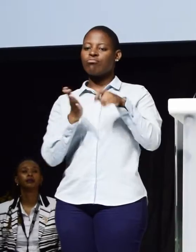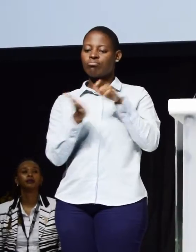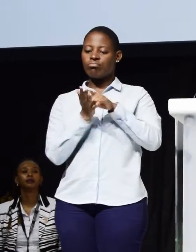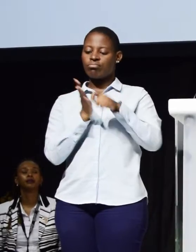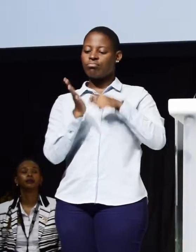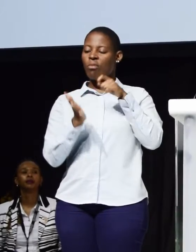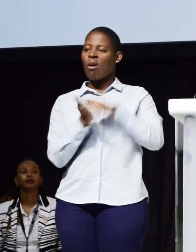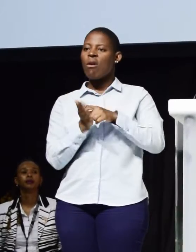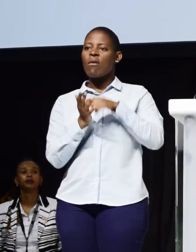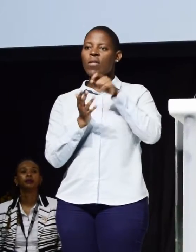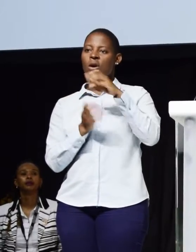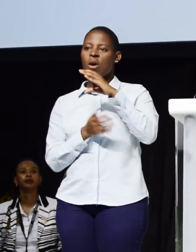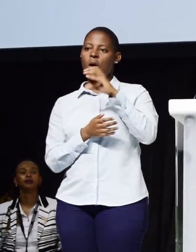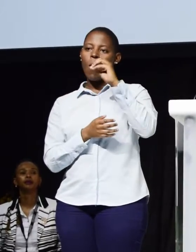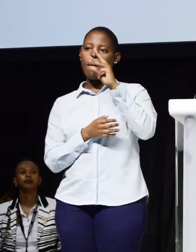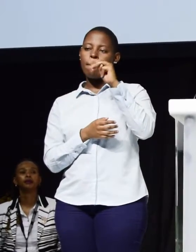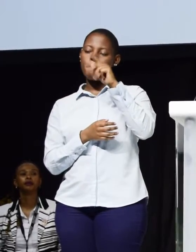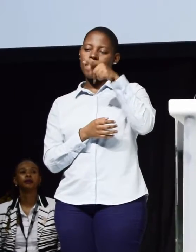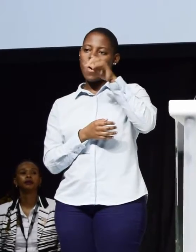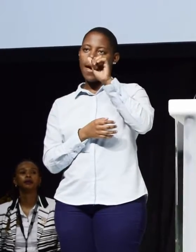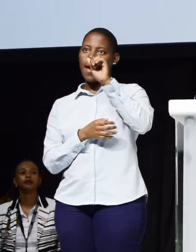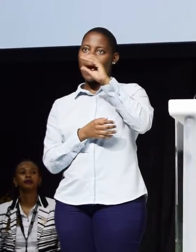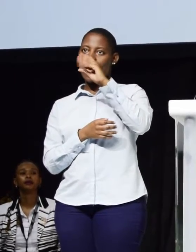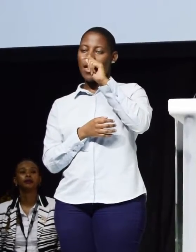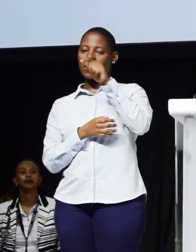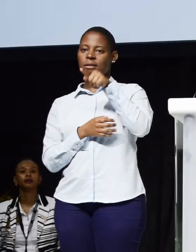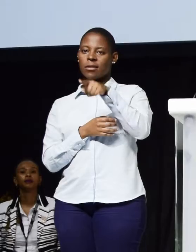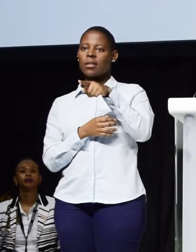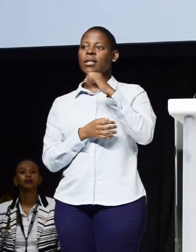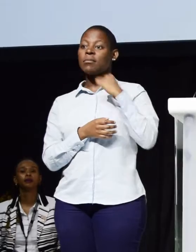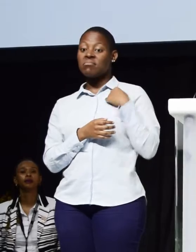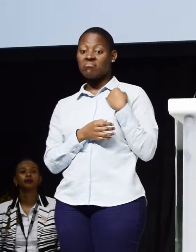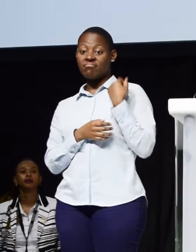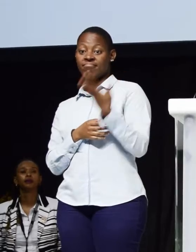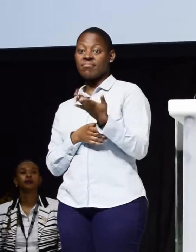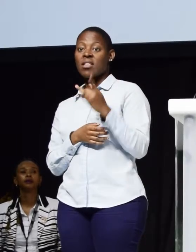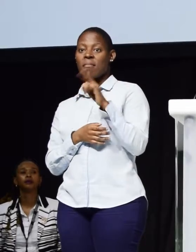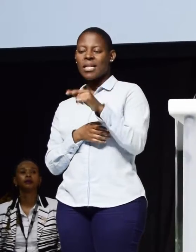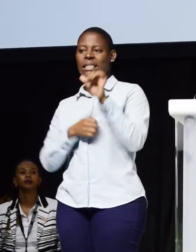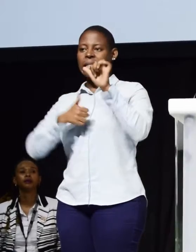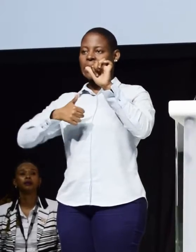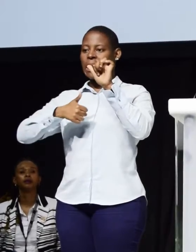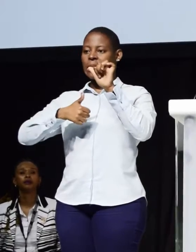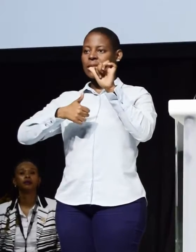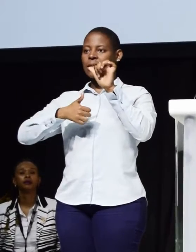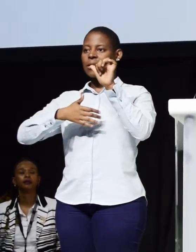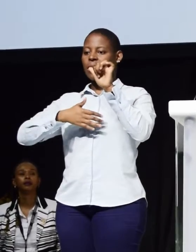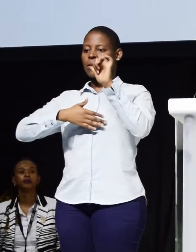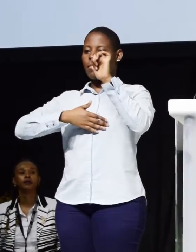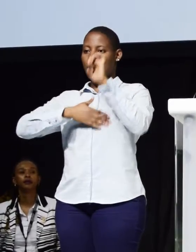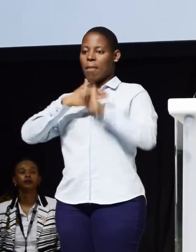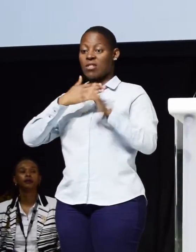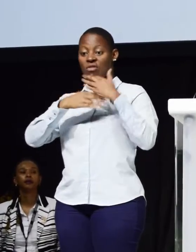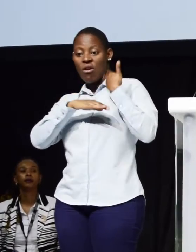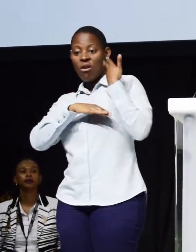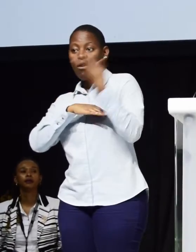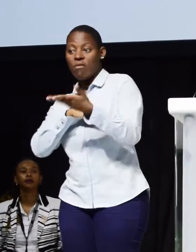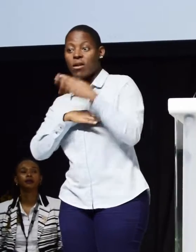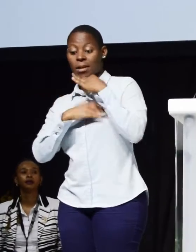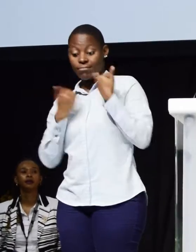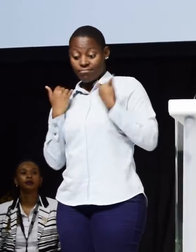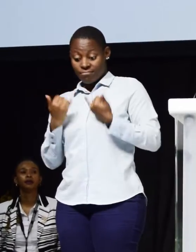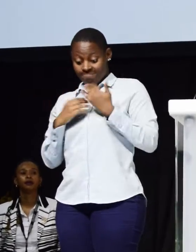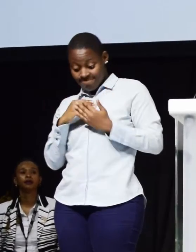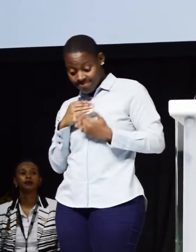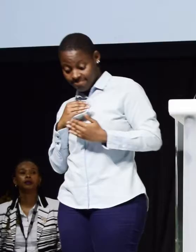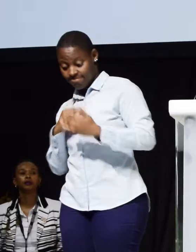Compact. The deadline for this is six months after today. So,